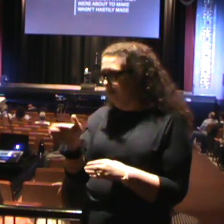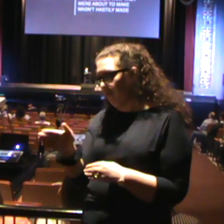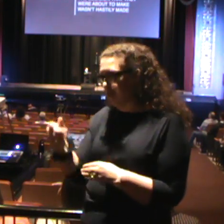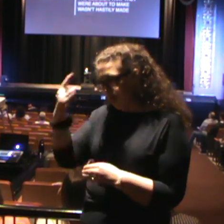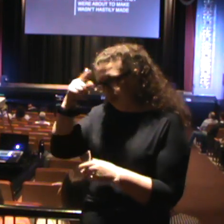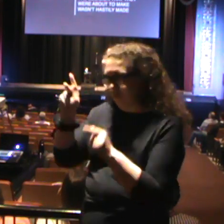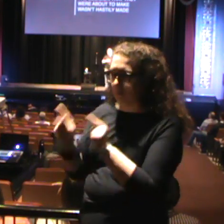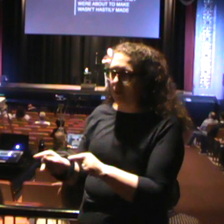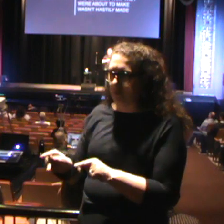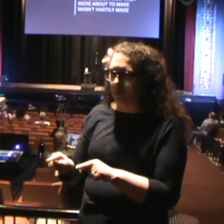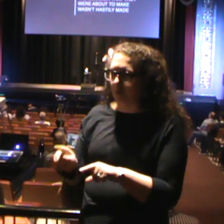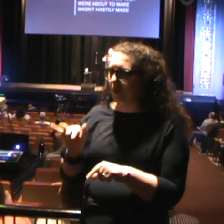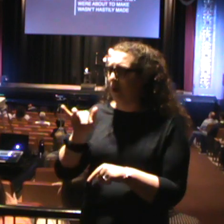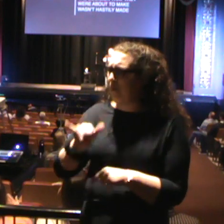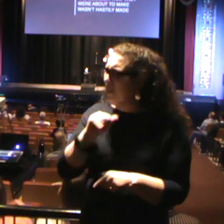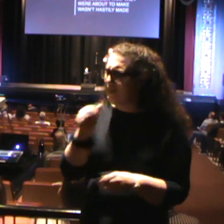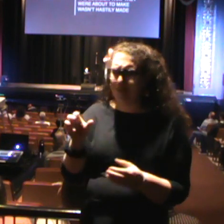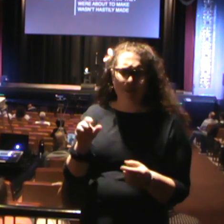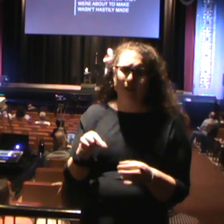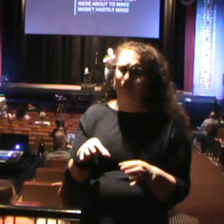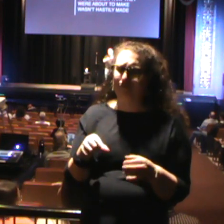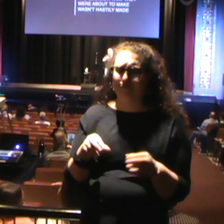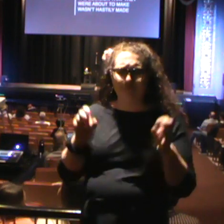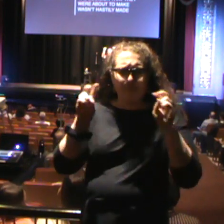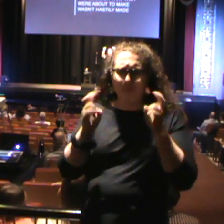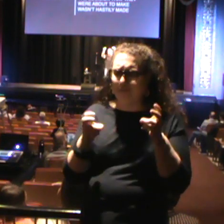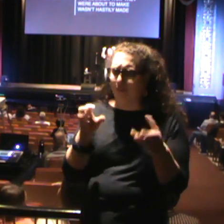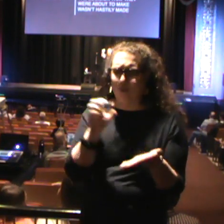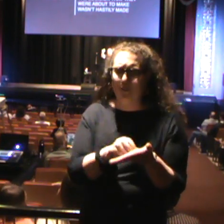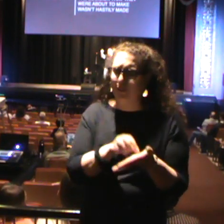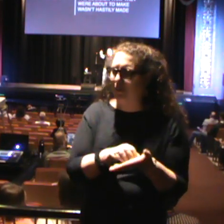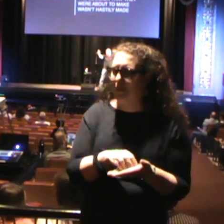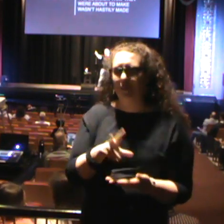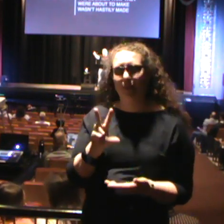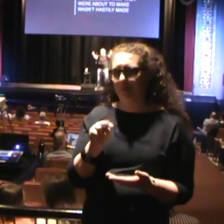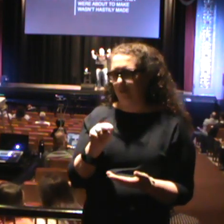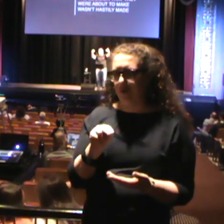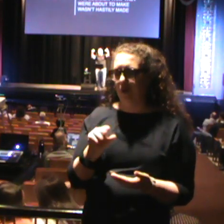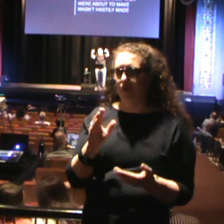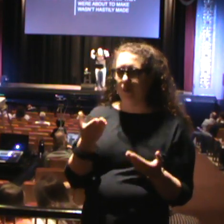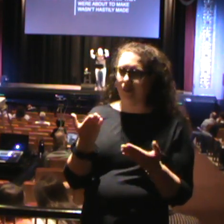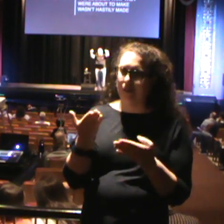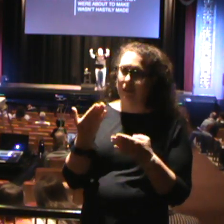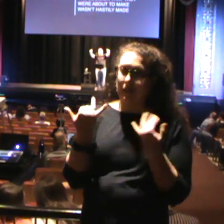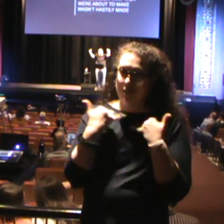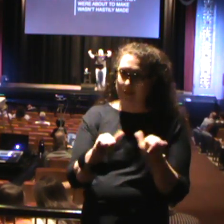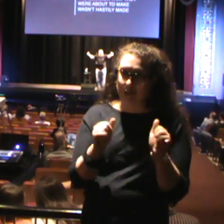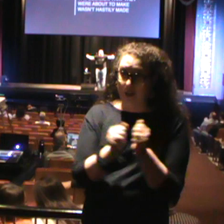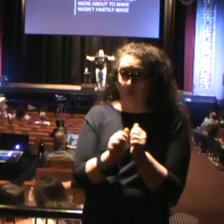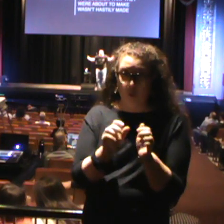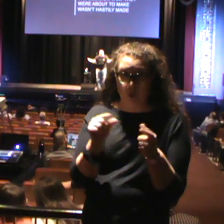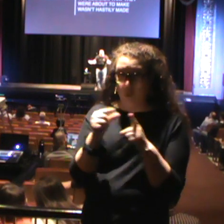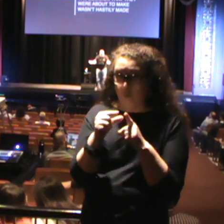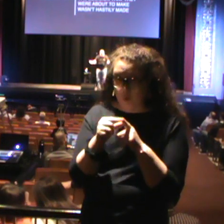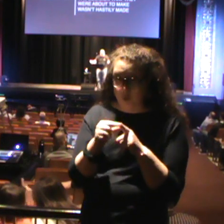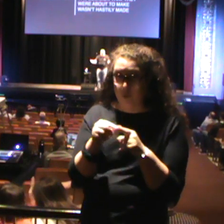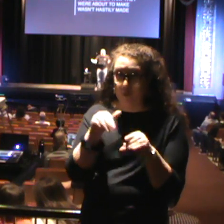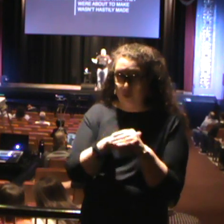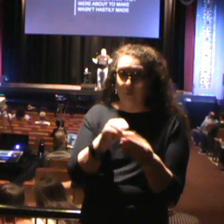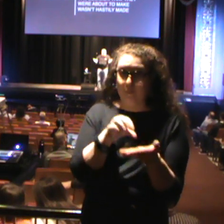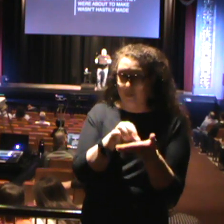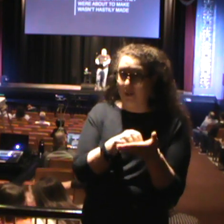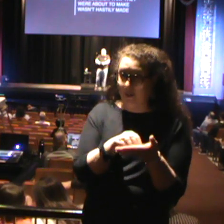not what the text is about. We've got to stay with the text. And so here at Bickin Hill, we just preach what the text says and not what the text does not say. Amen?